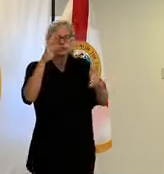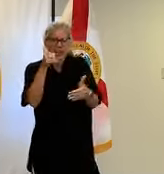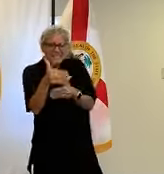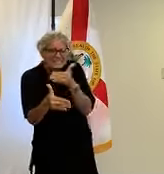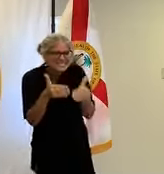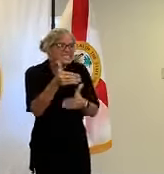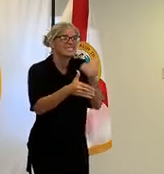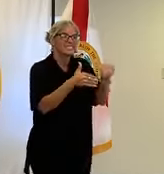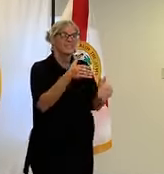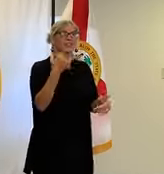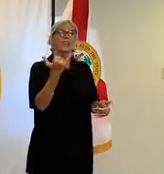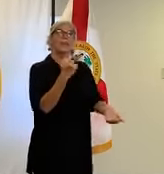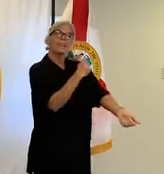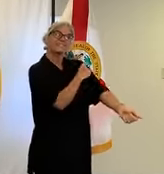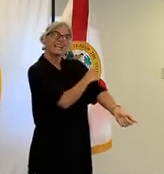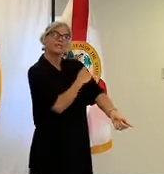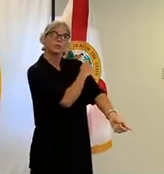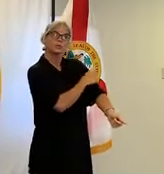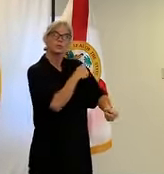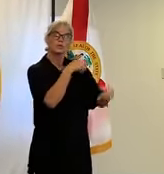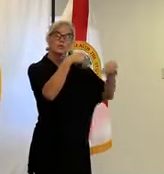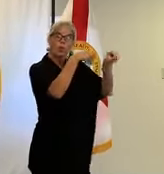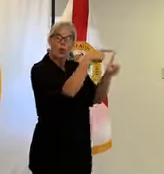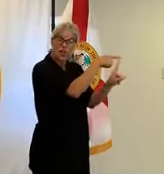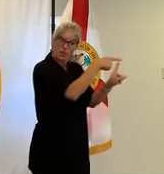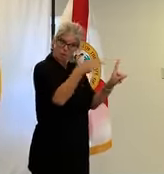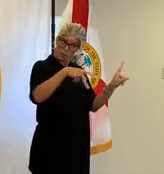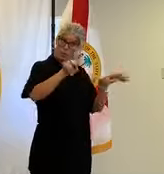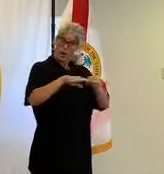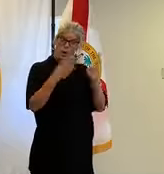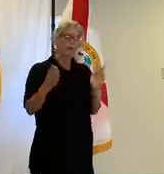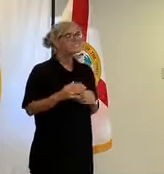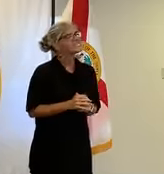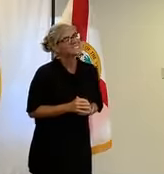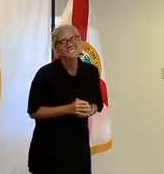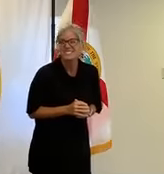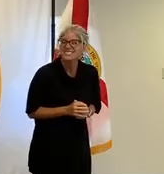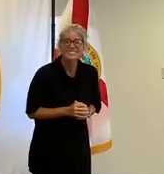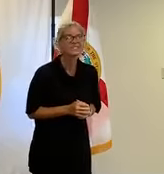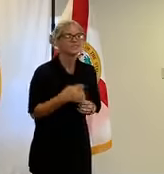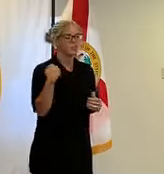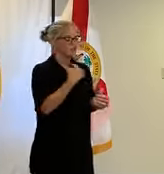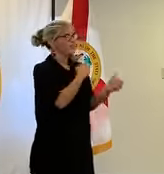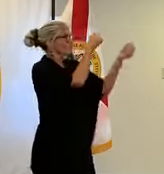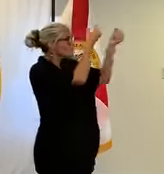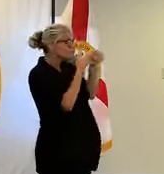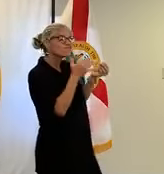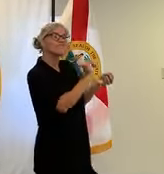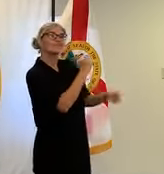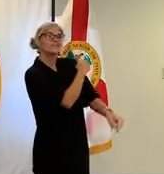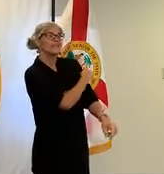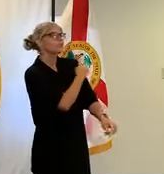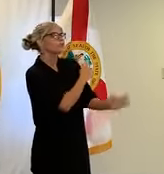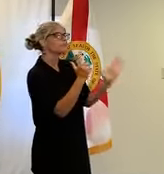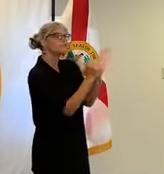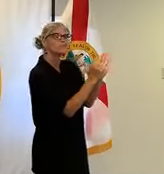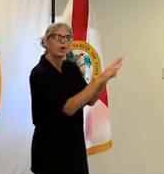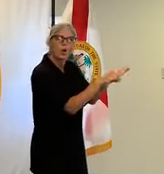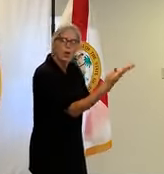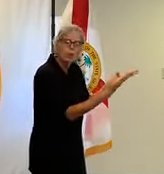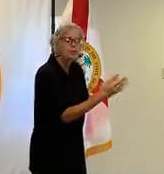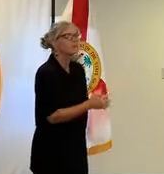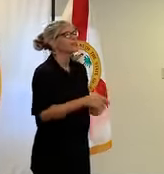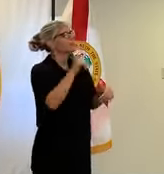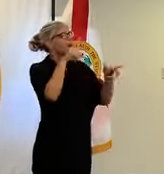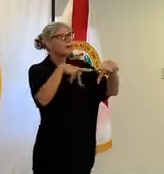are not allowed to be opened at this time again we just got that information probably within the past hour from the state that they are currently not allowed to be open under